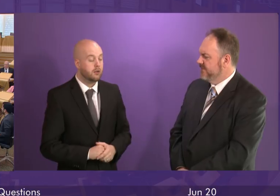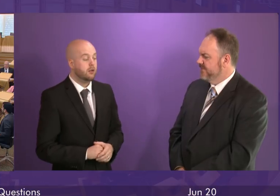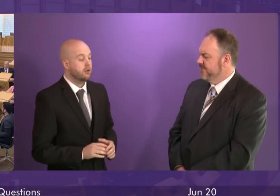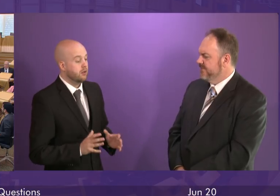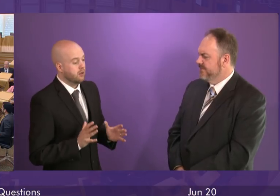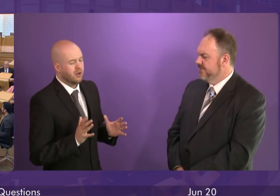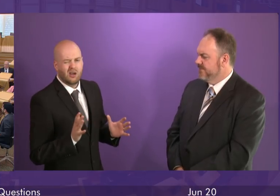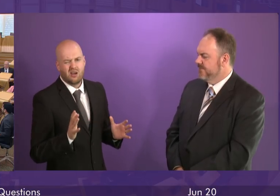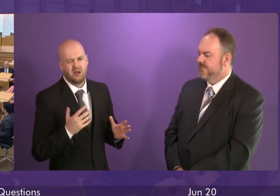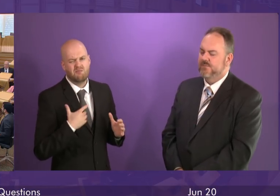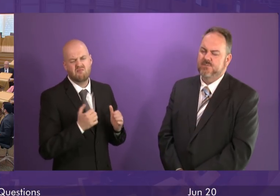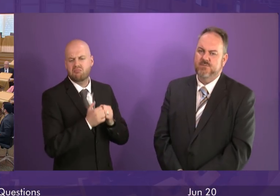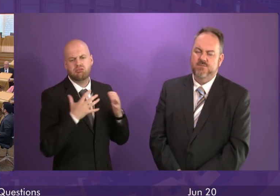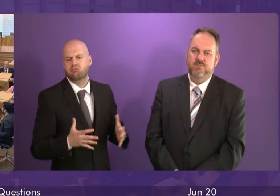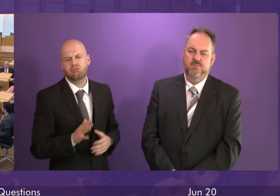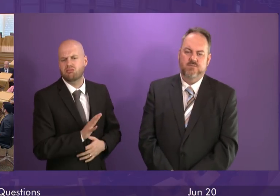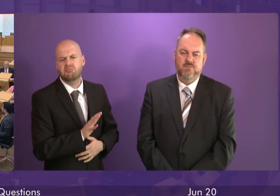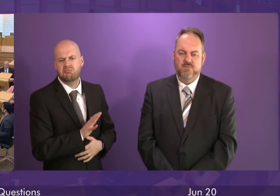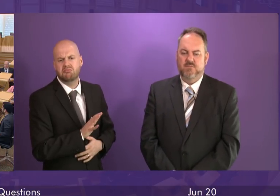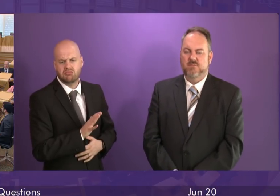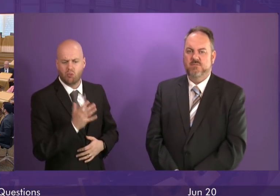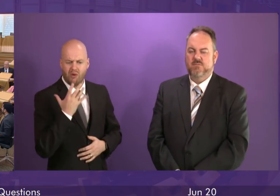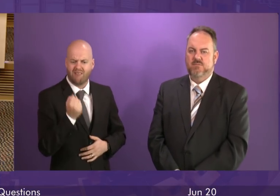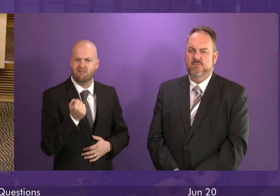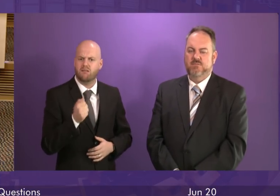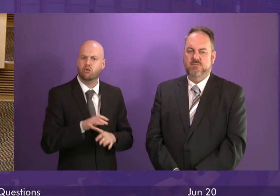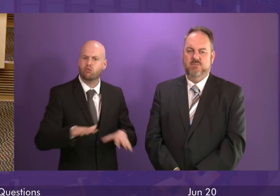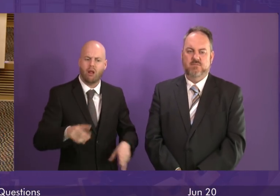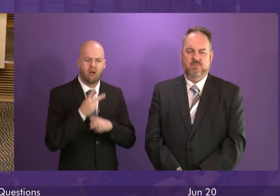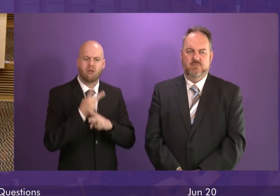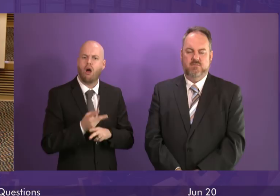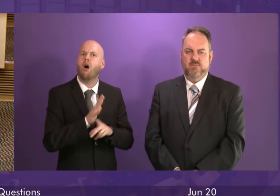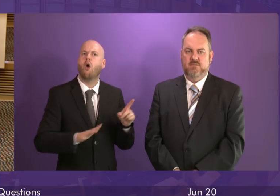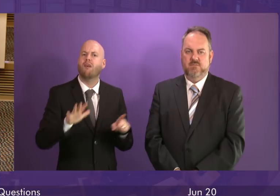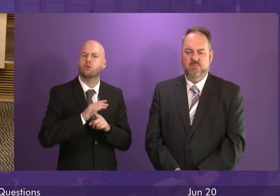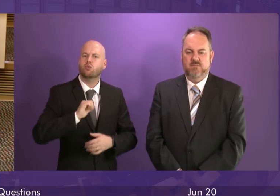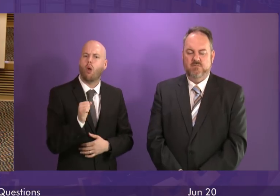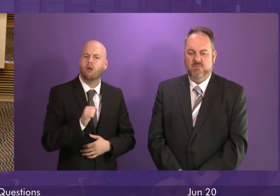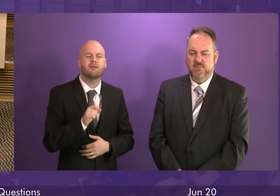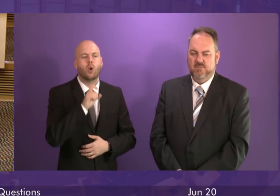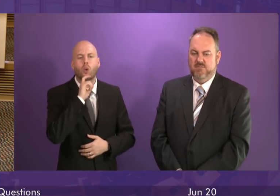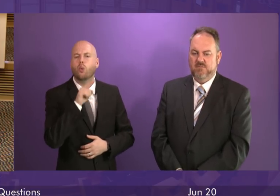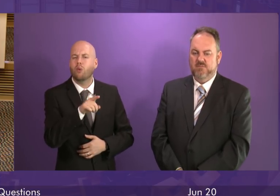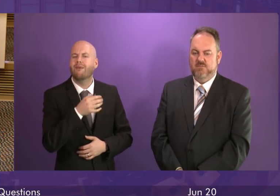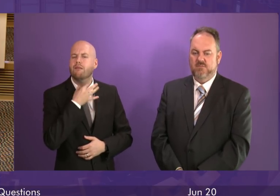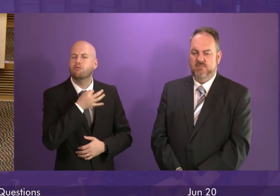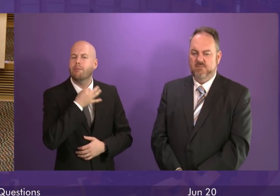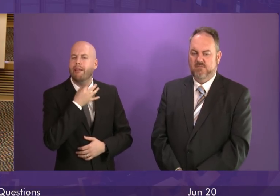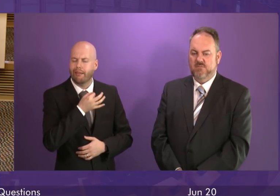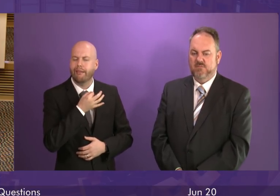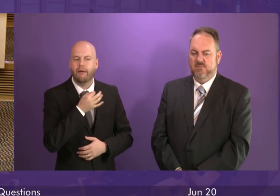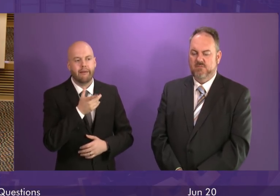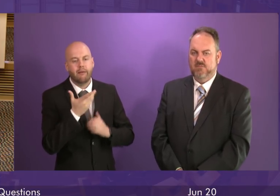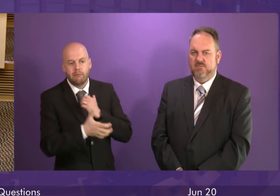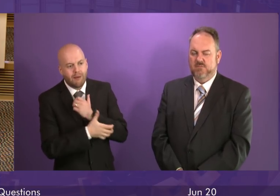I don't accept that. There is the availability of child care across Scotland for vulnerable two-year-olds, in addition, of course, to the provision for